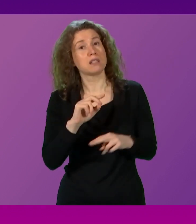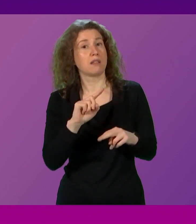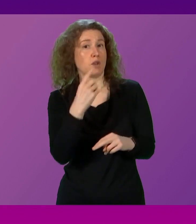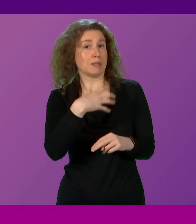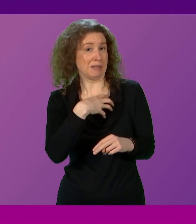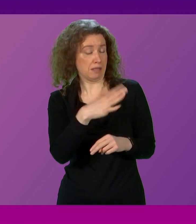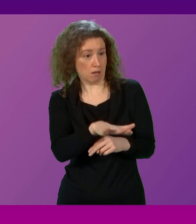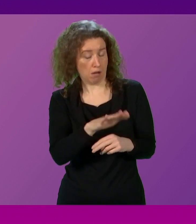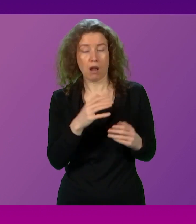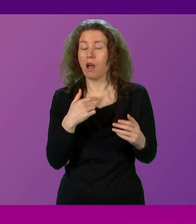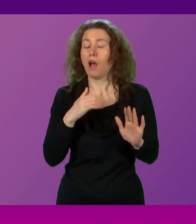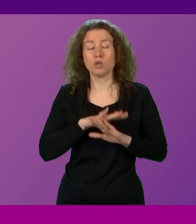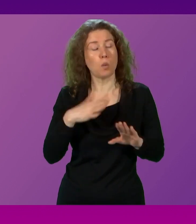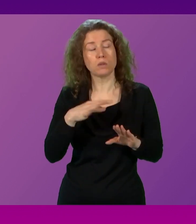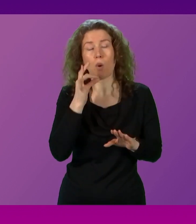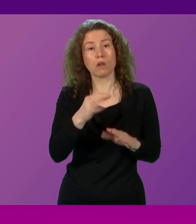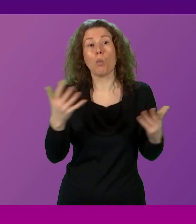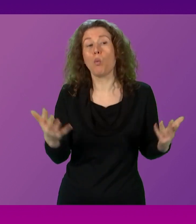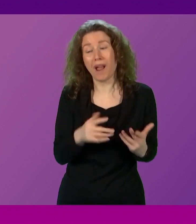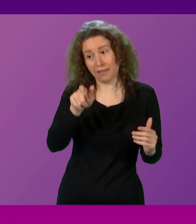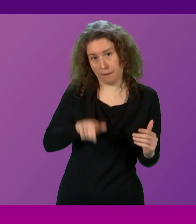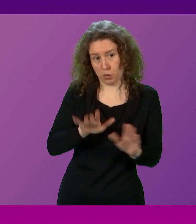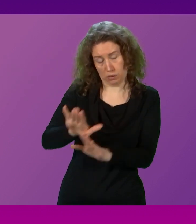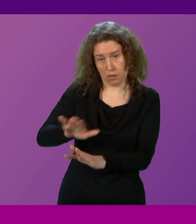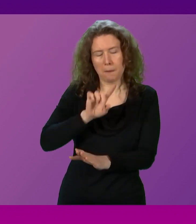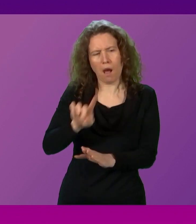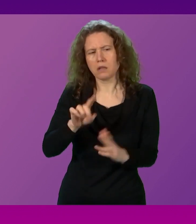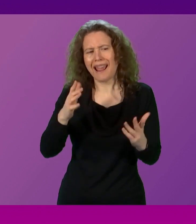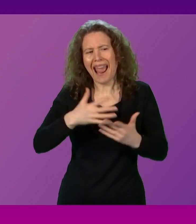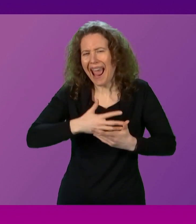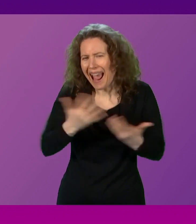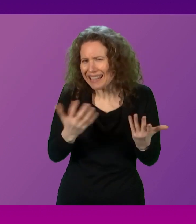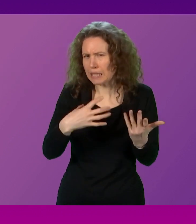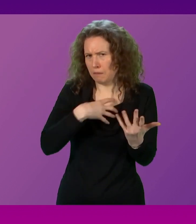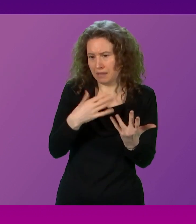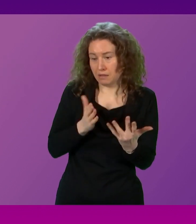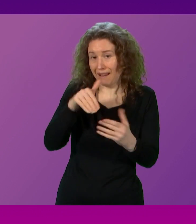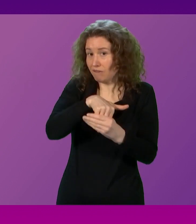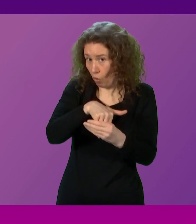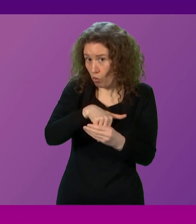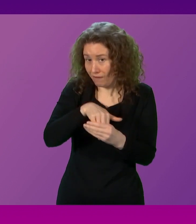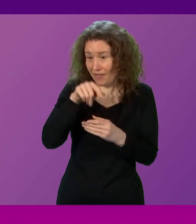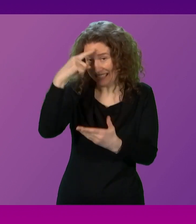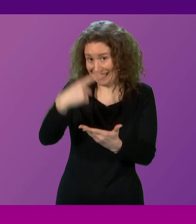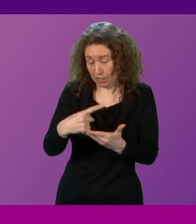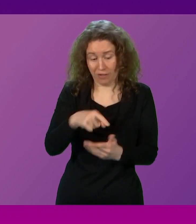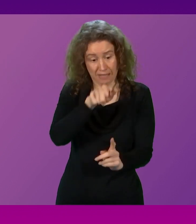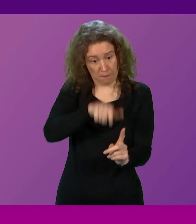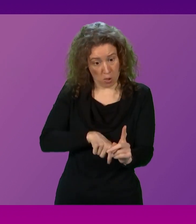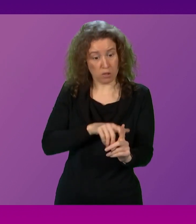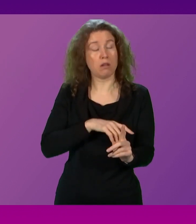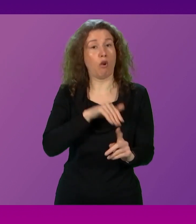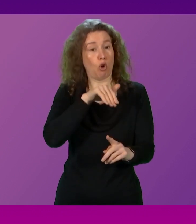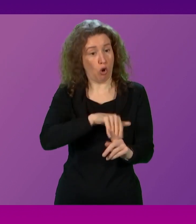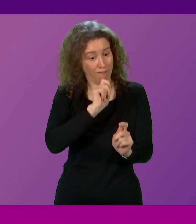asking where he currently is, was there any ministerial involvement in the decision to send this rapist